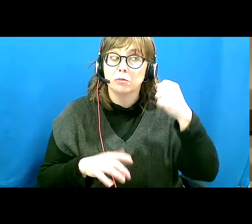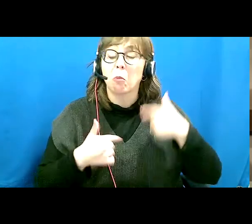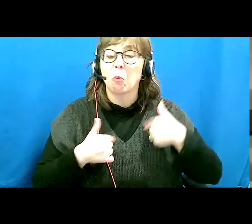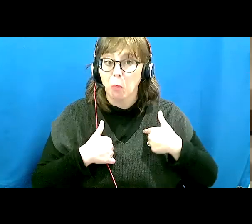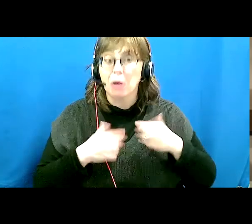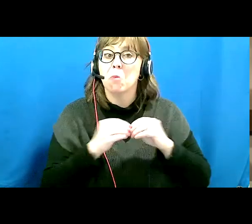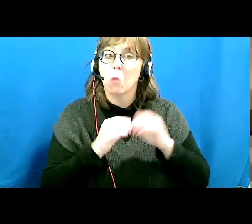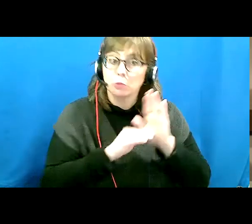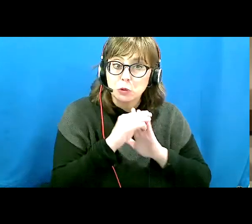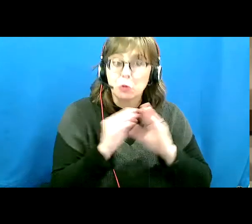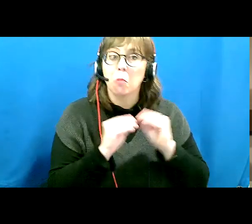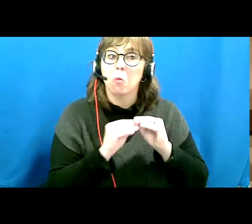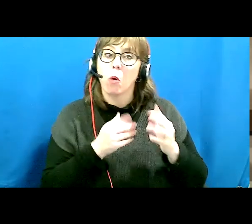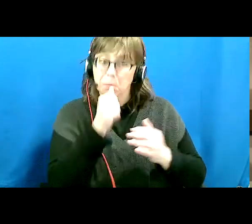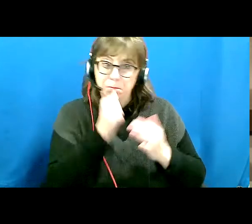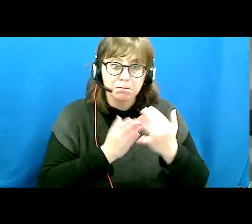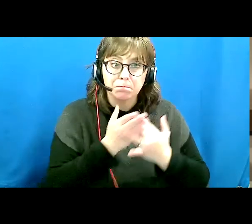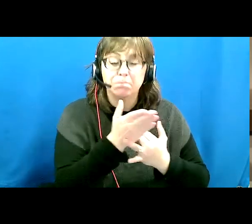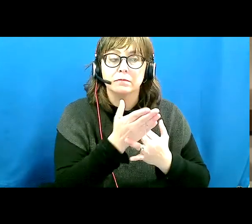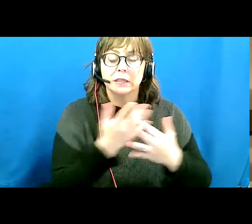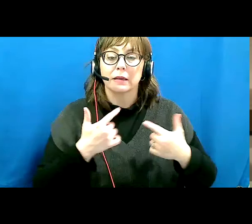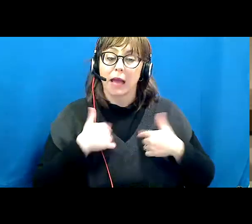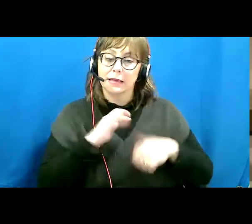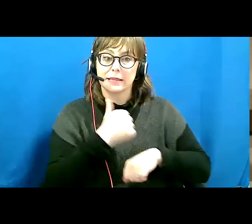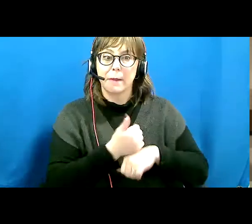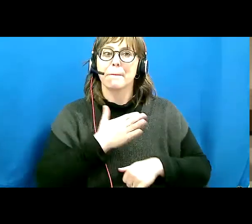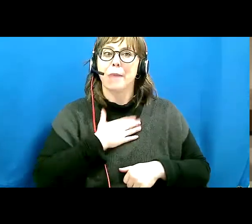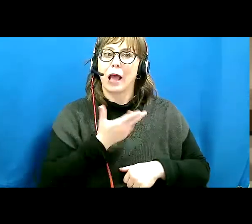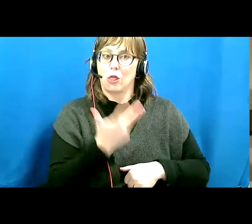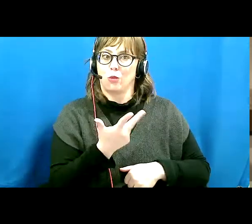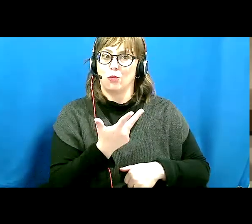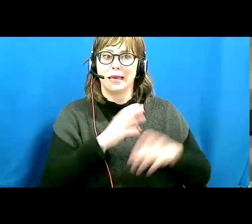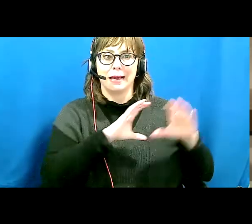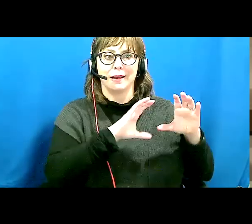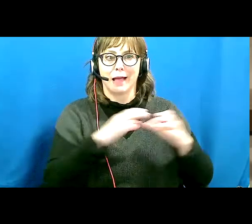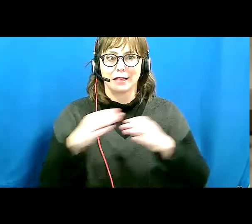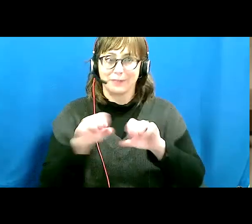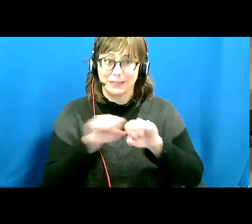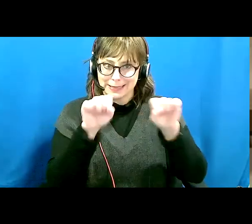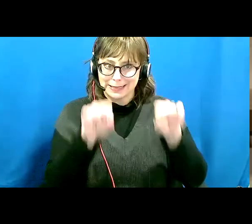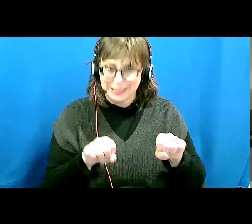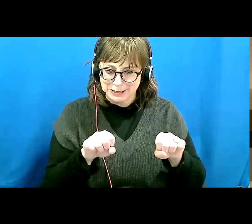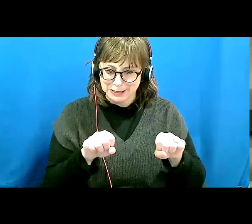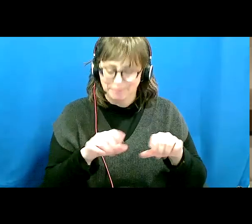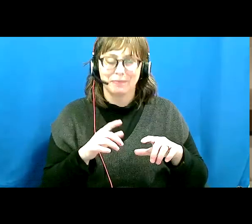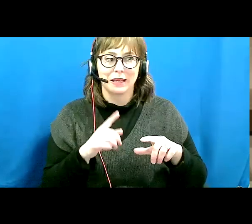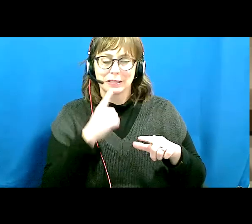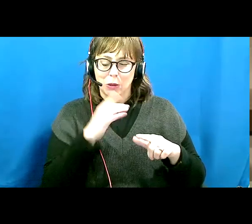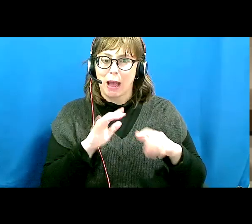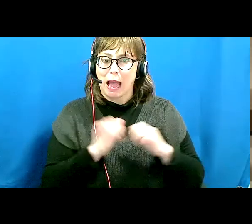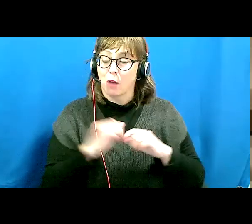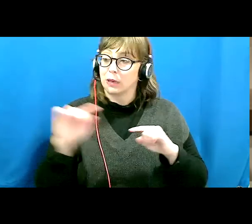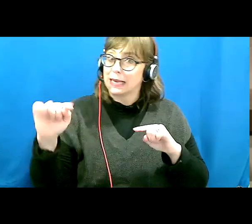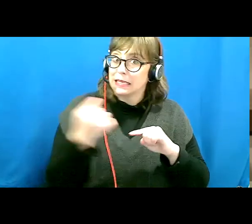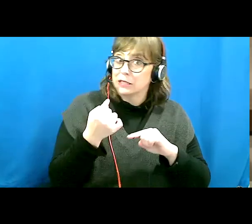have achieved this by creating my own three-part classification system to help me rationalize and deal with insults and